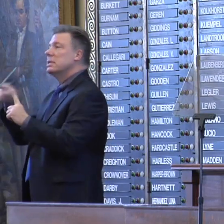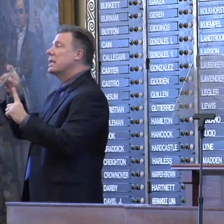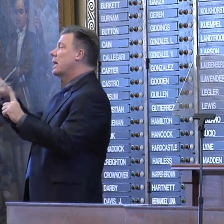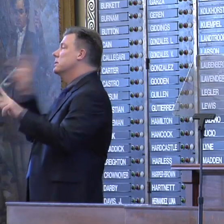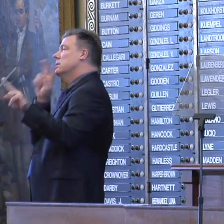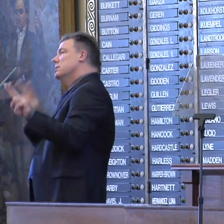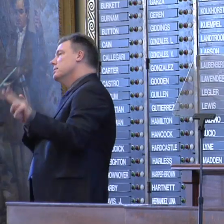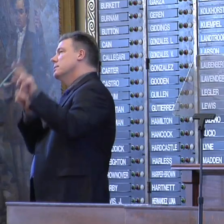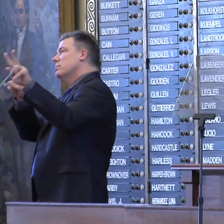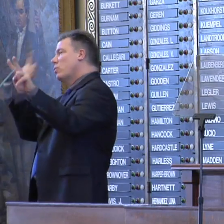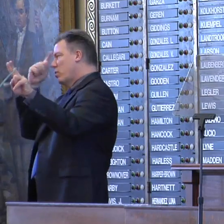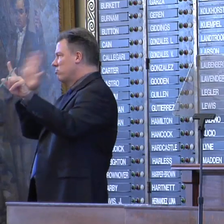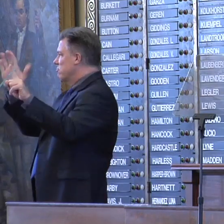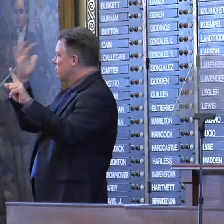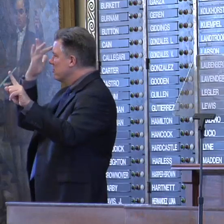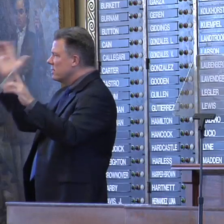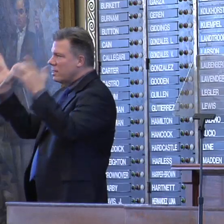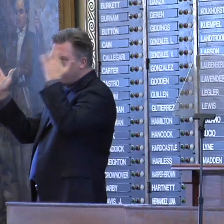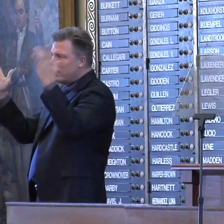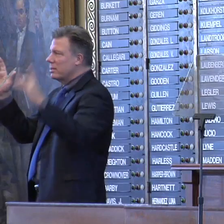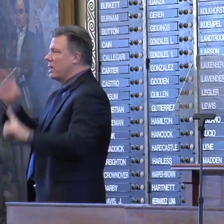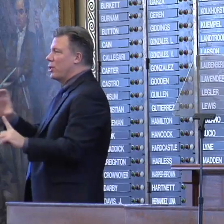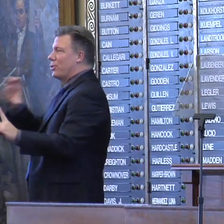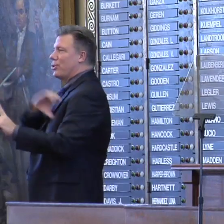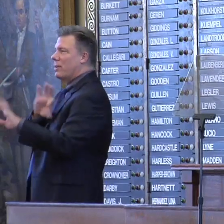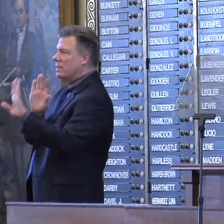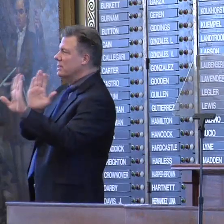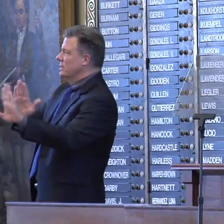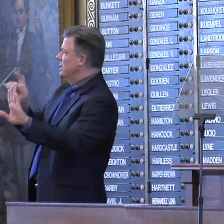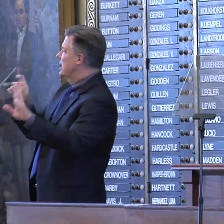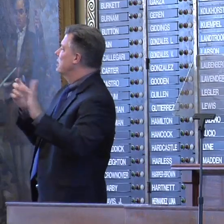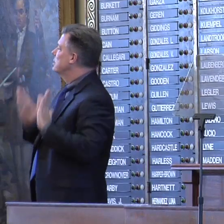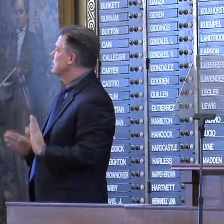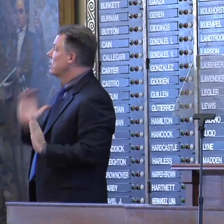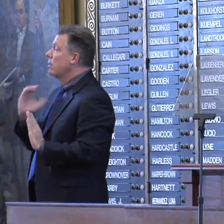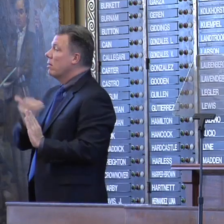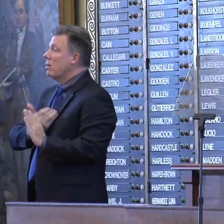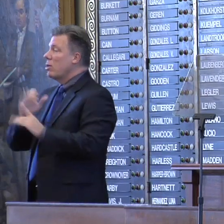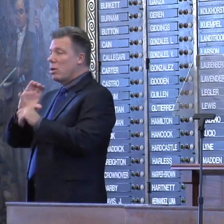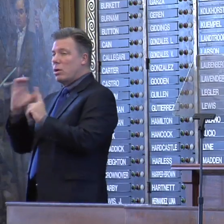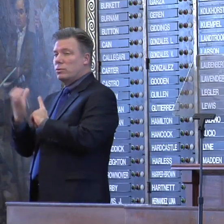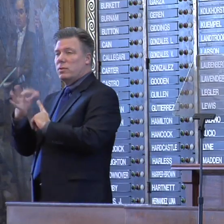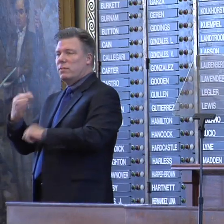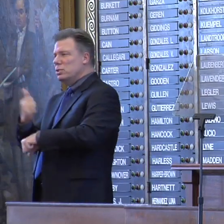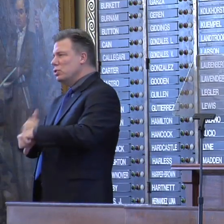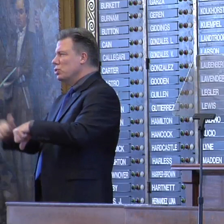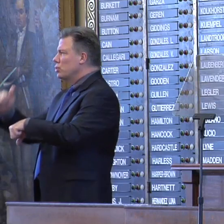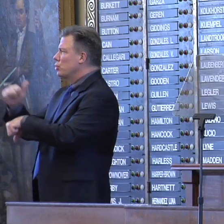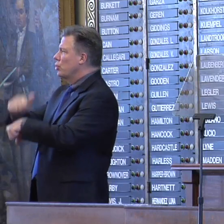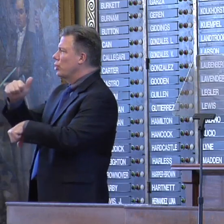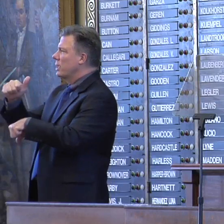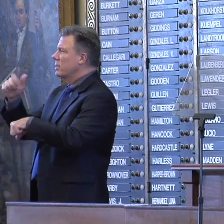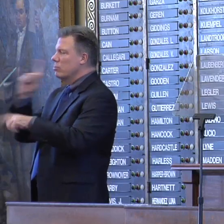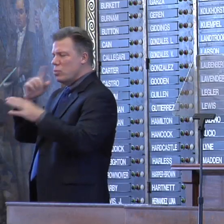the intellect and character of its people. Our culture of sturdy pragmatism forged